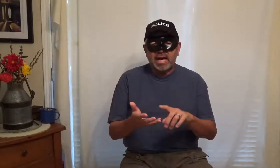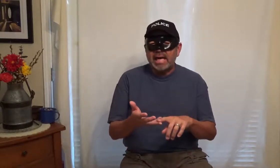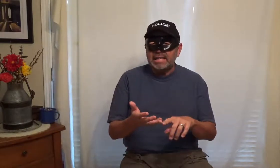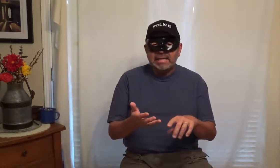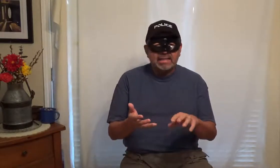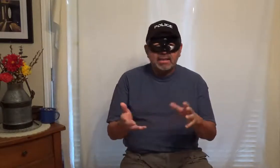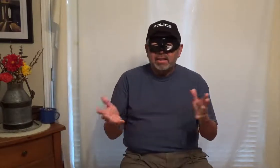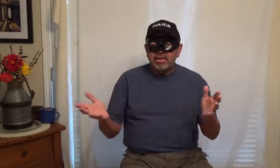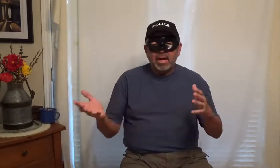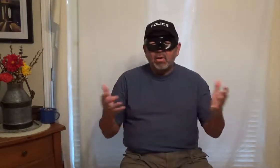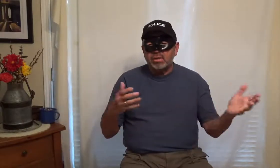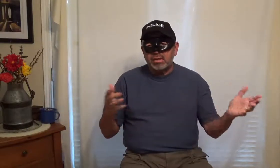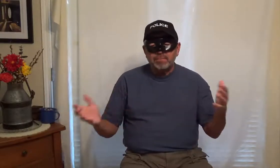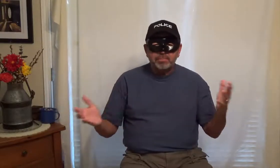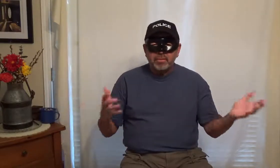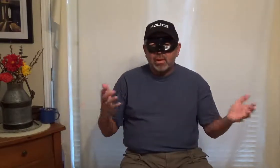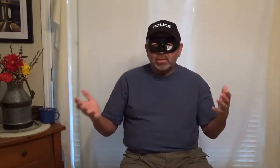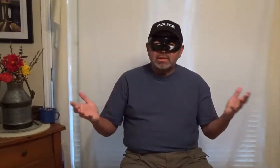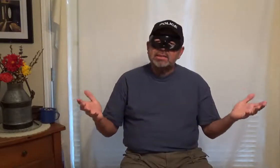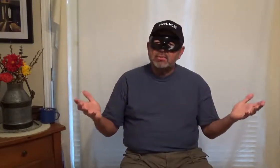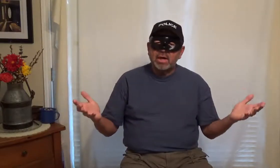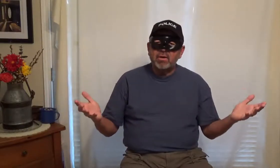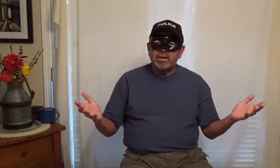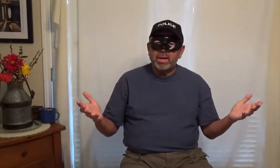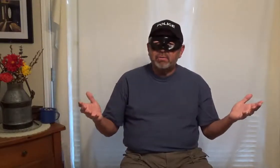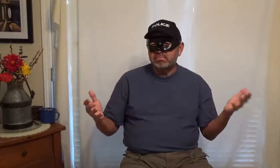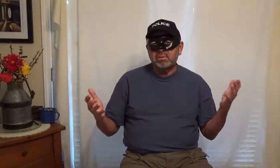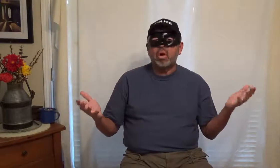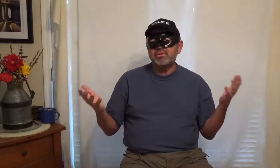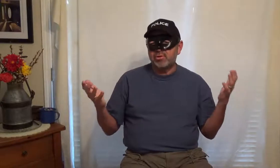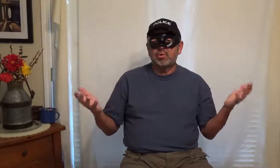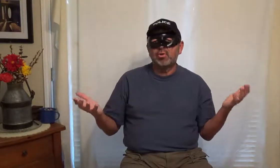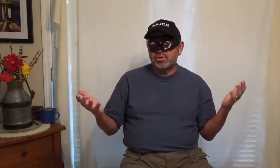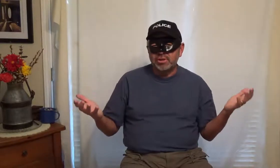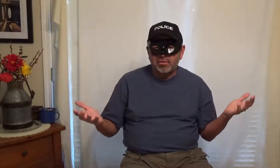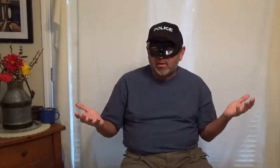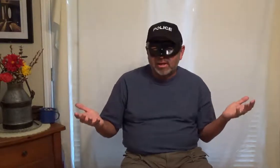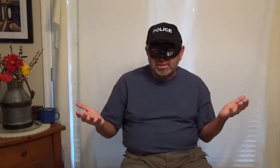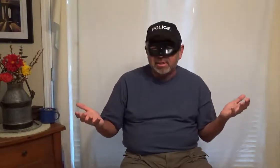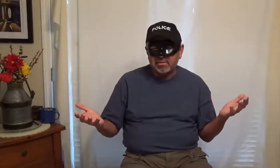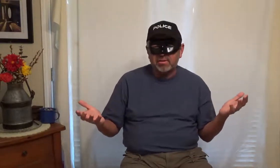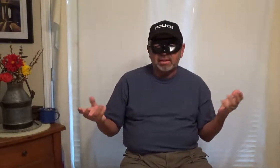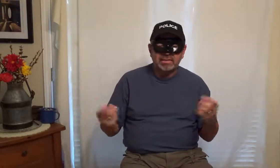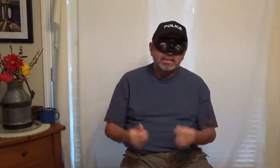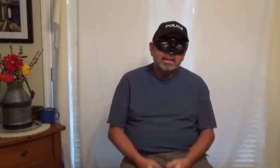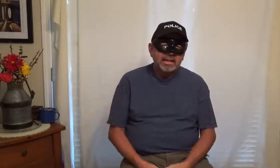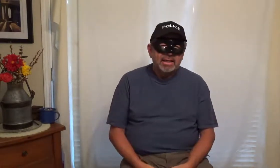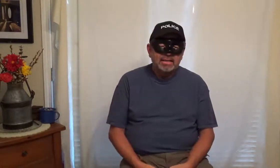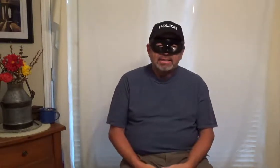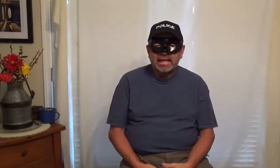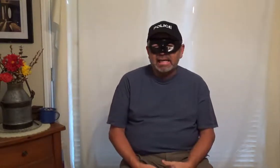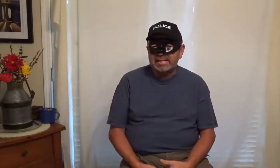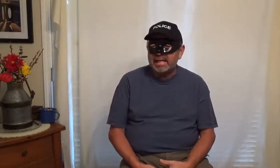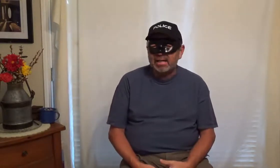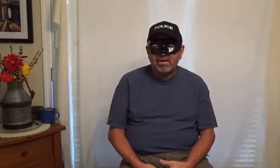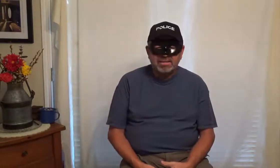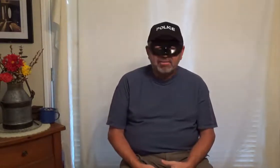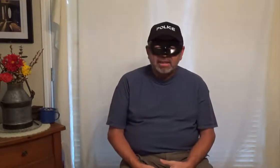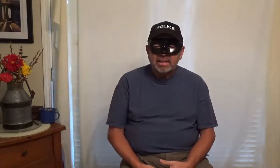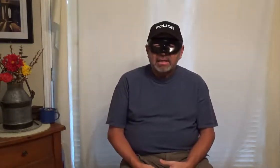Heineken you know I worked uh I worked the Latino area man it was Budweiser Coors you know and all that stuff you know Tecate and all that stuff he